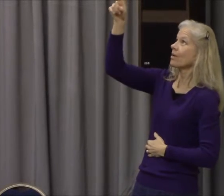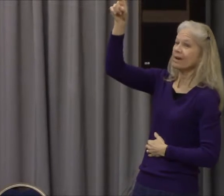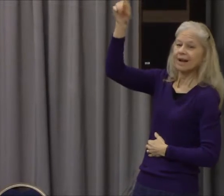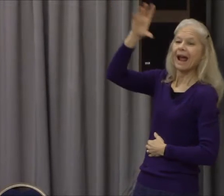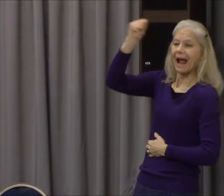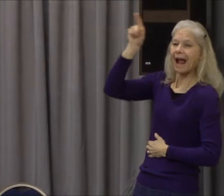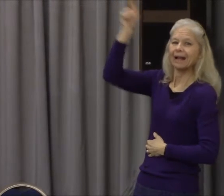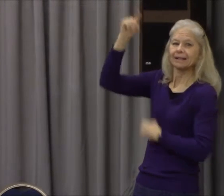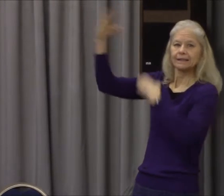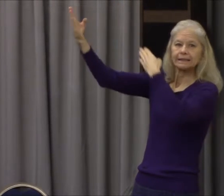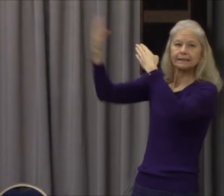and near.